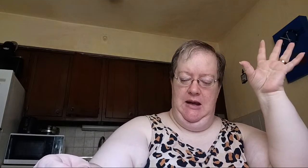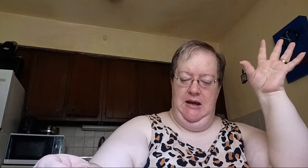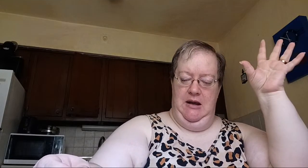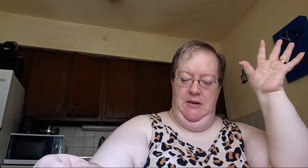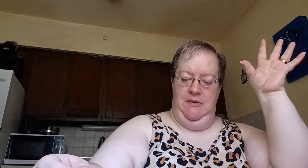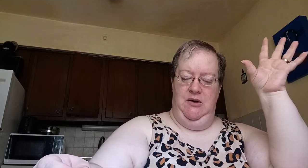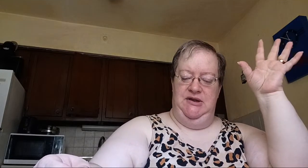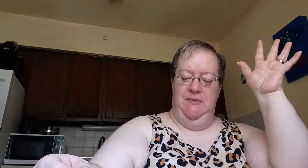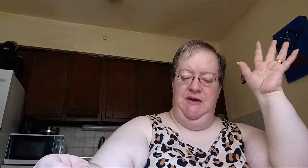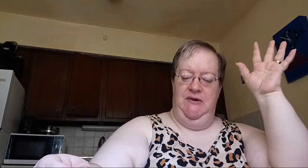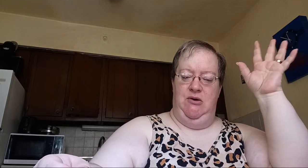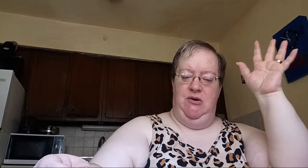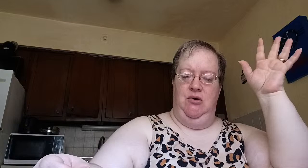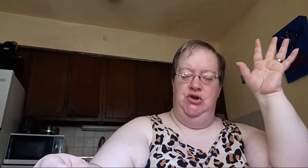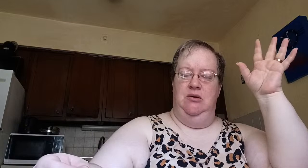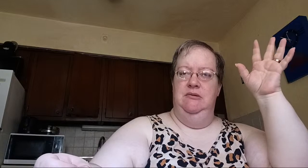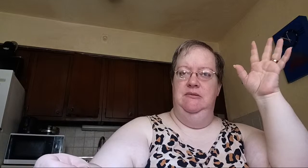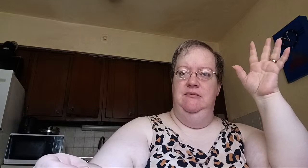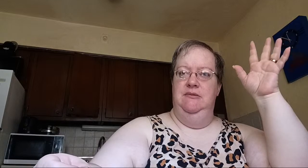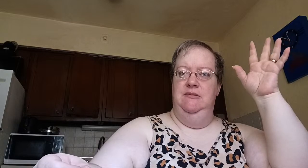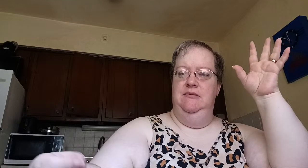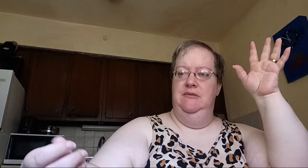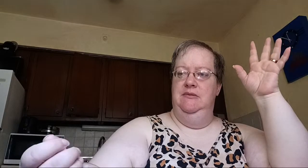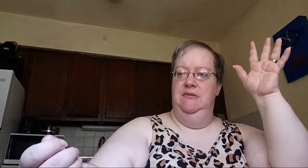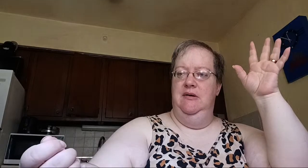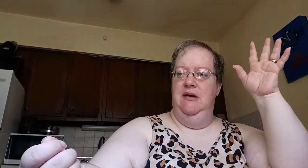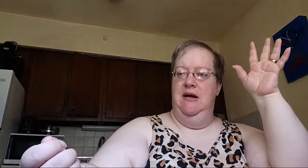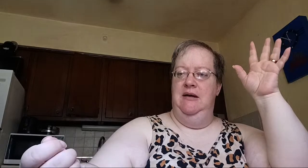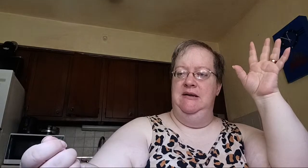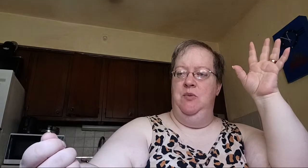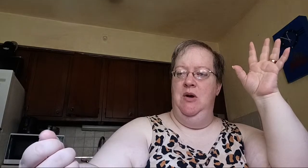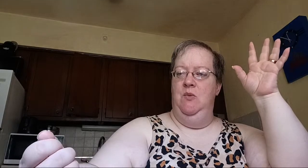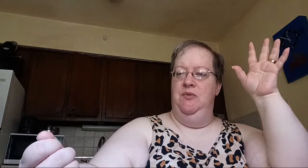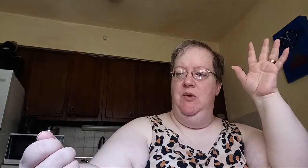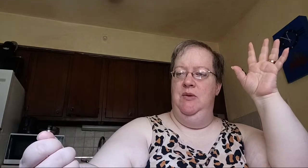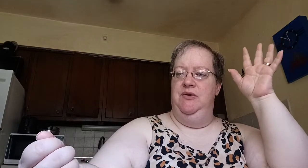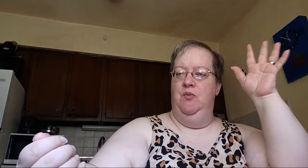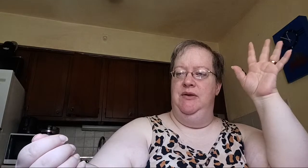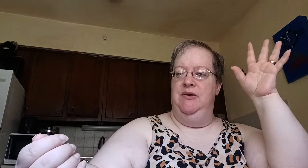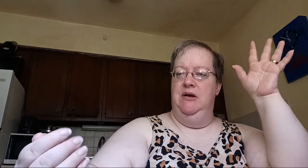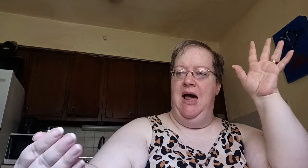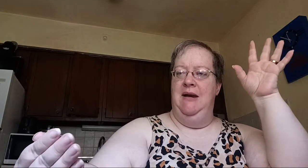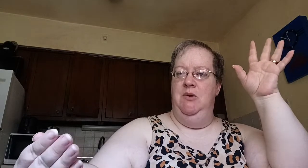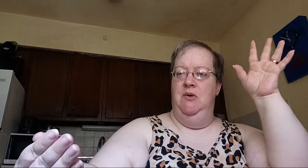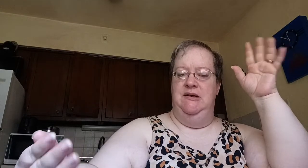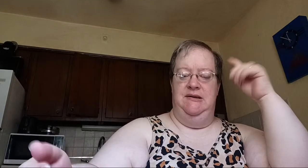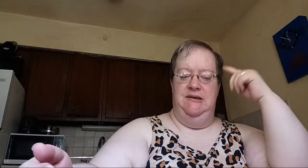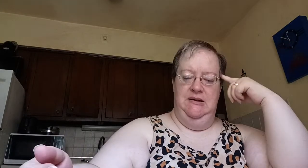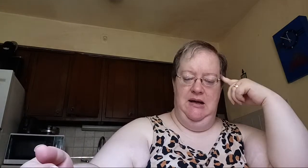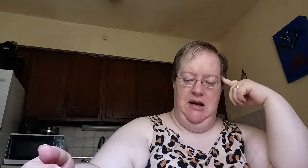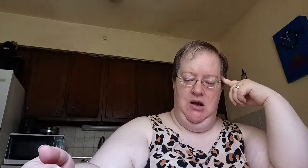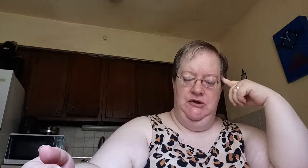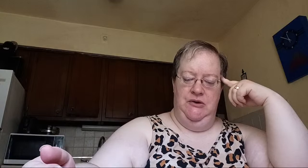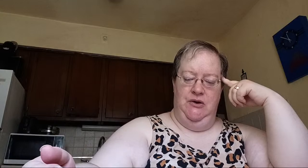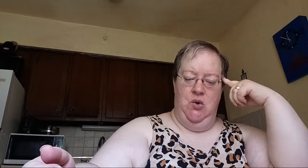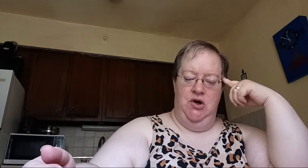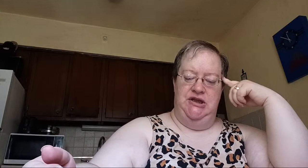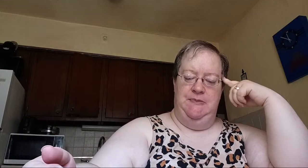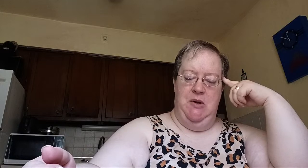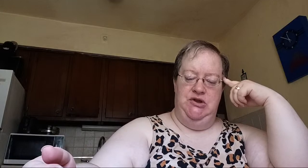But here's something very crucial at this point with God and Moses. So the Lord spoke to